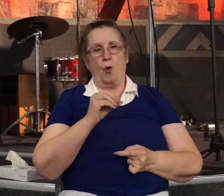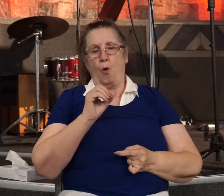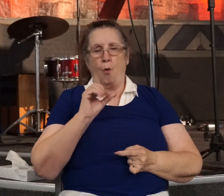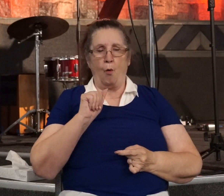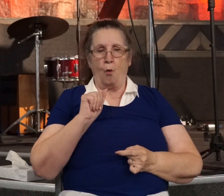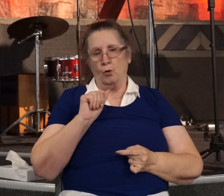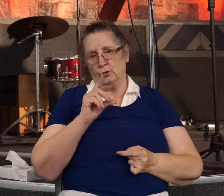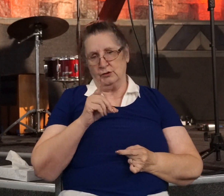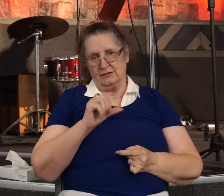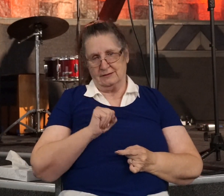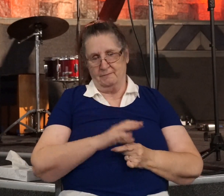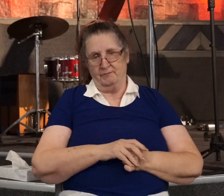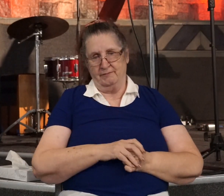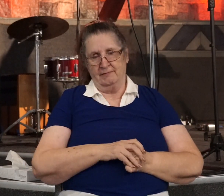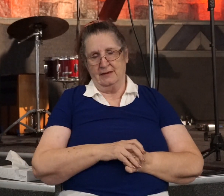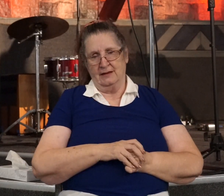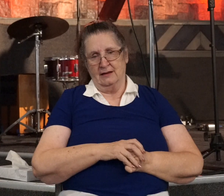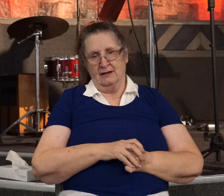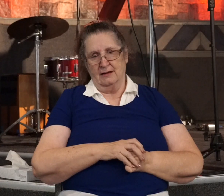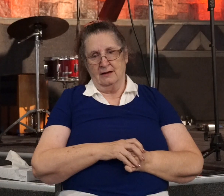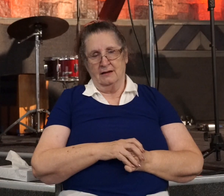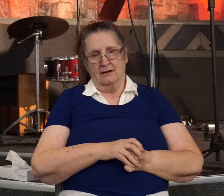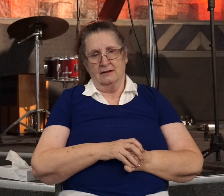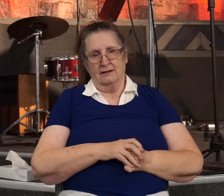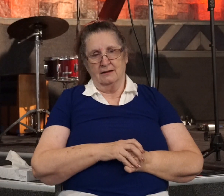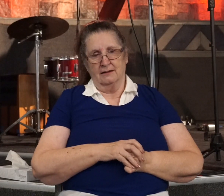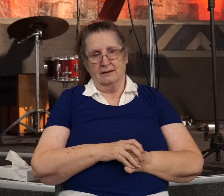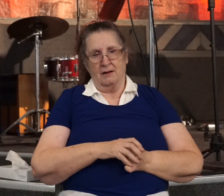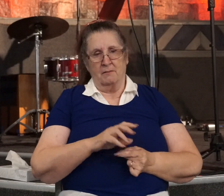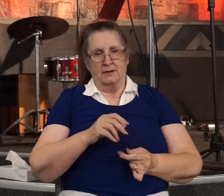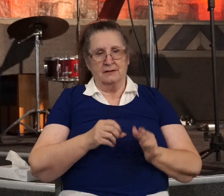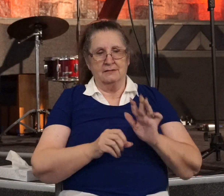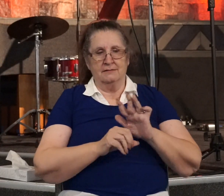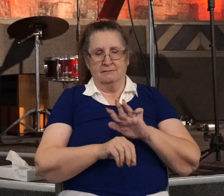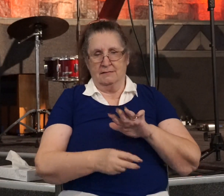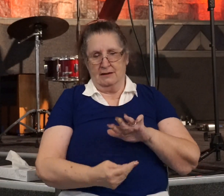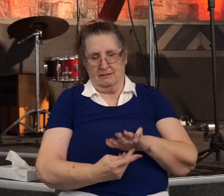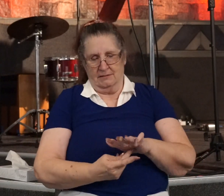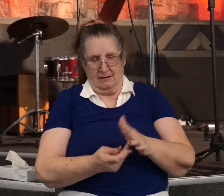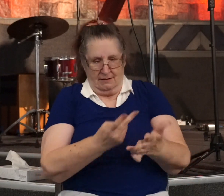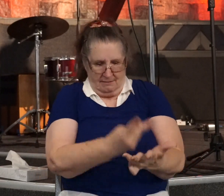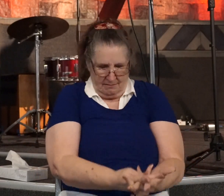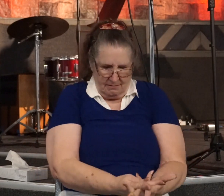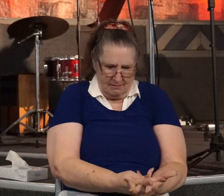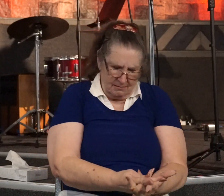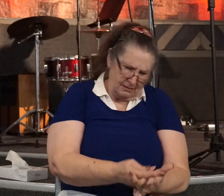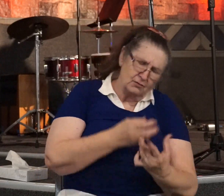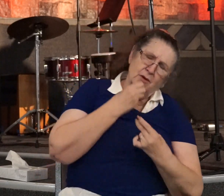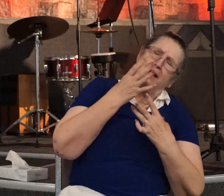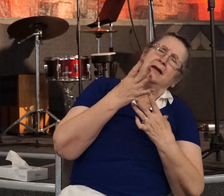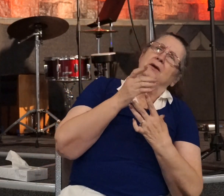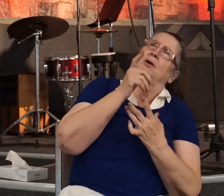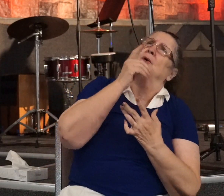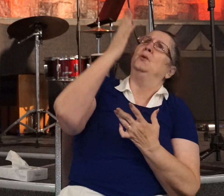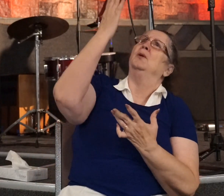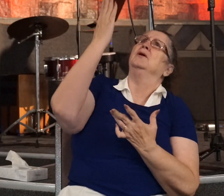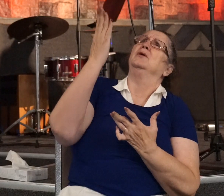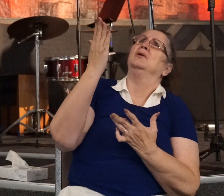But we see Saul, he cried out from the dirt, Lord, who are you? And Jesus said, I am